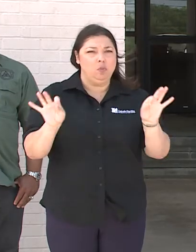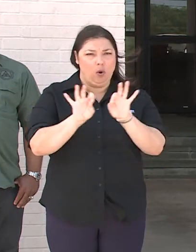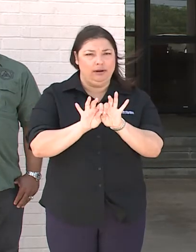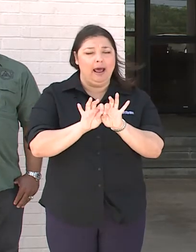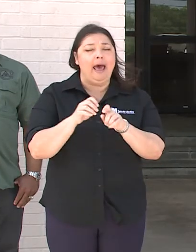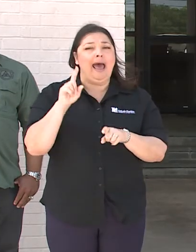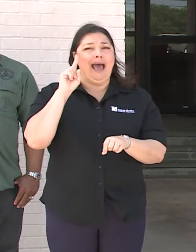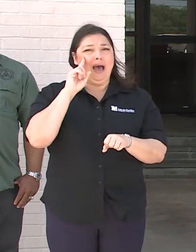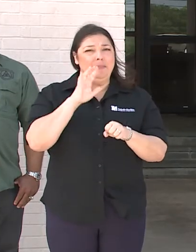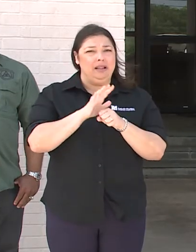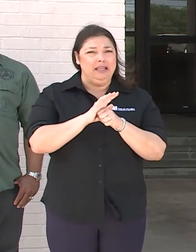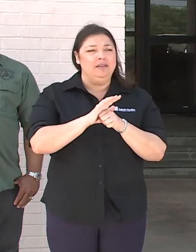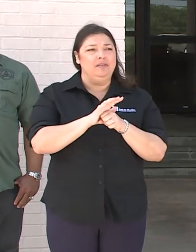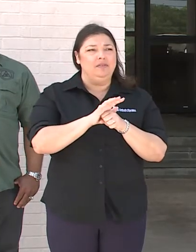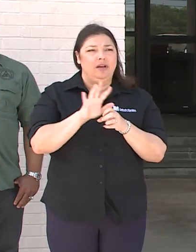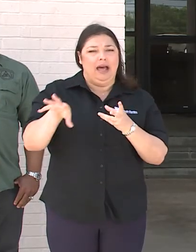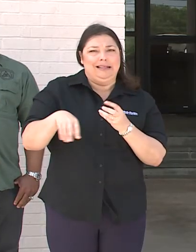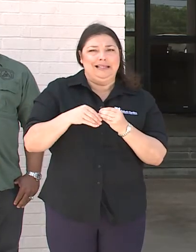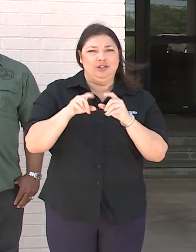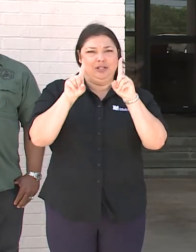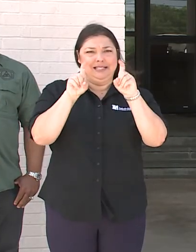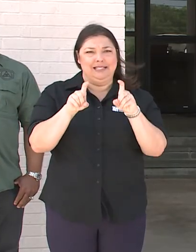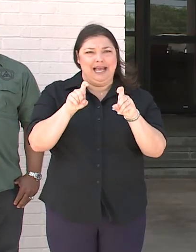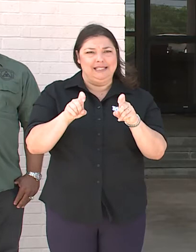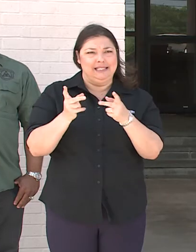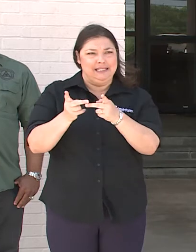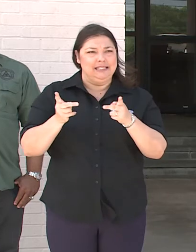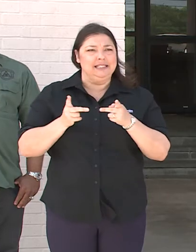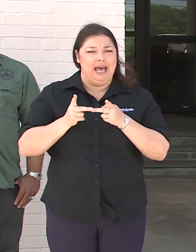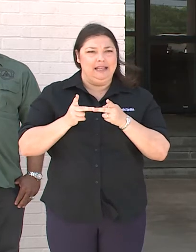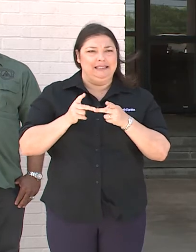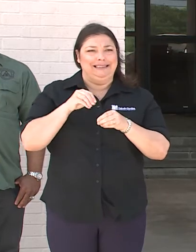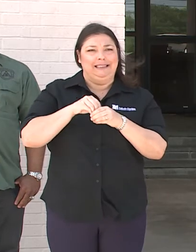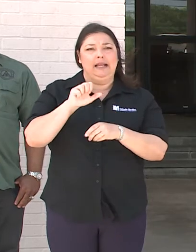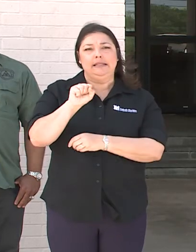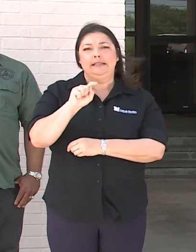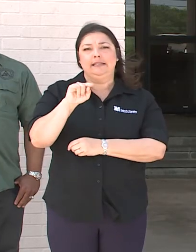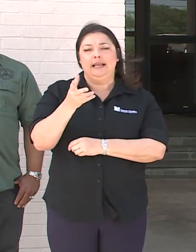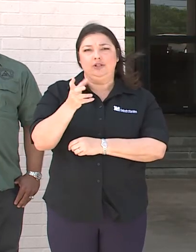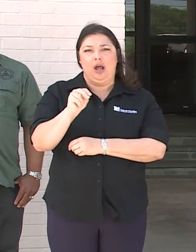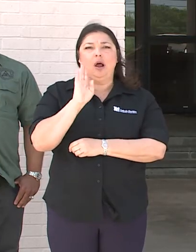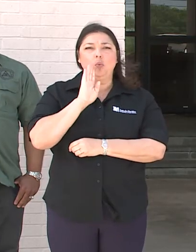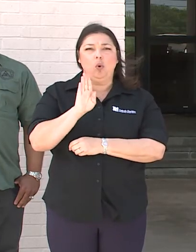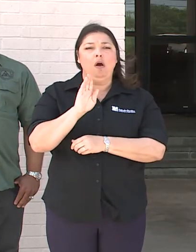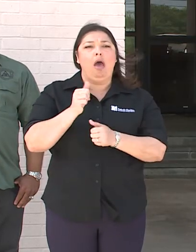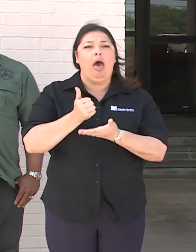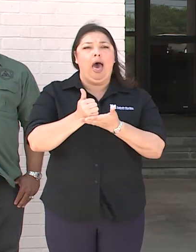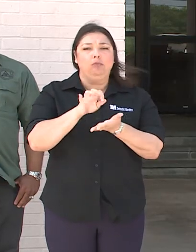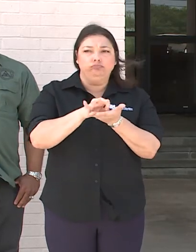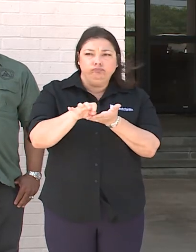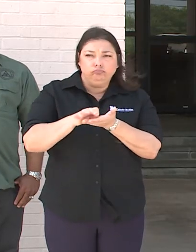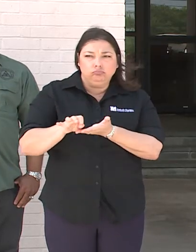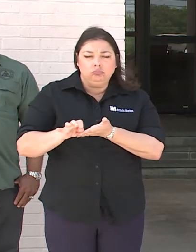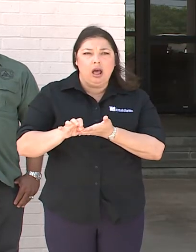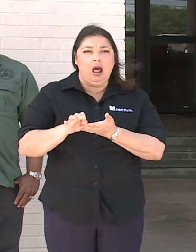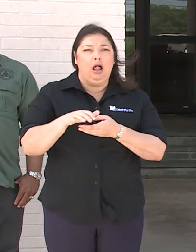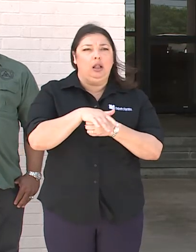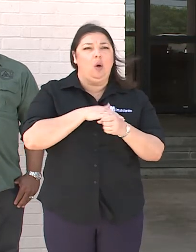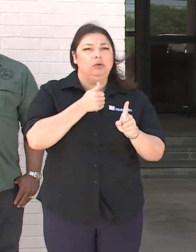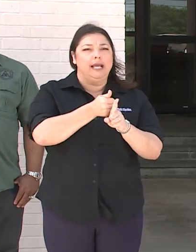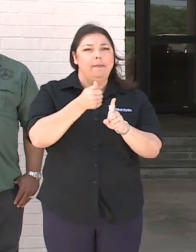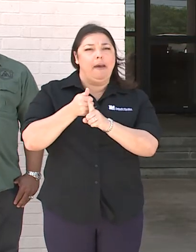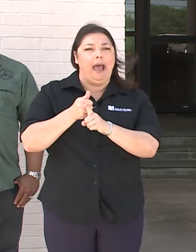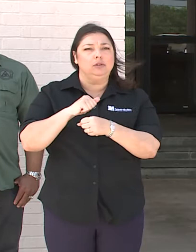and I believe the addition of a testing site in St. John Parish will help us quantify the local impact of COVID-19,